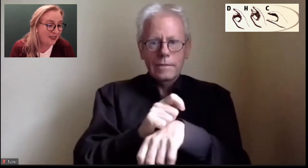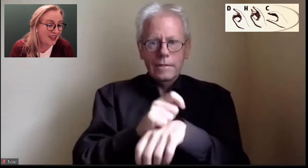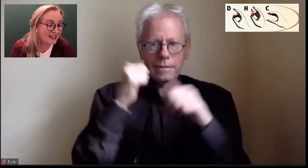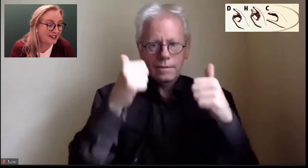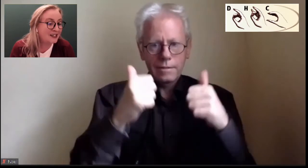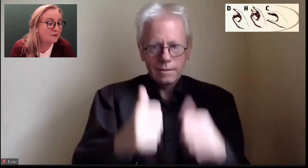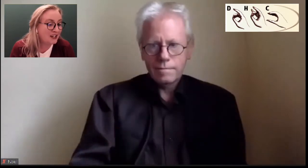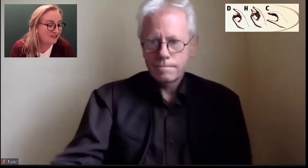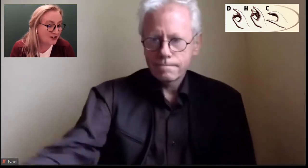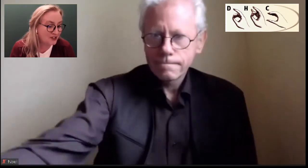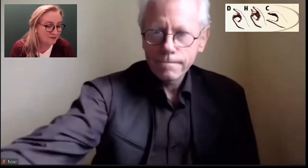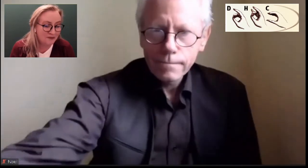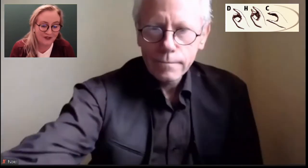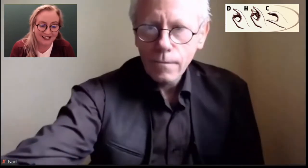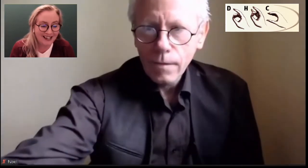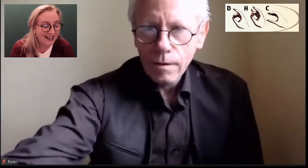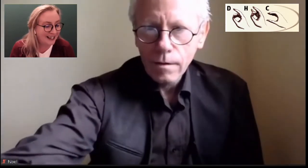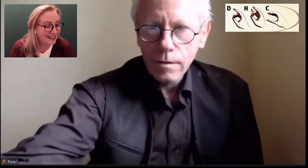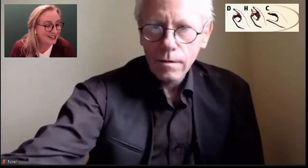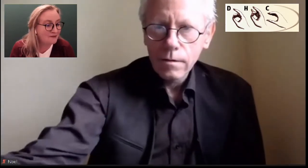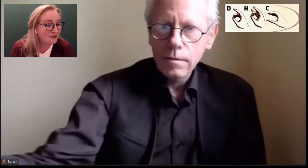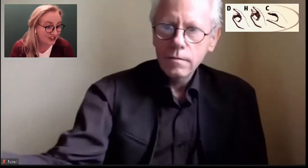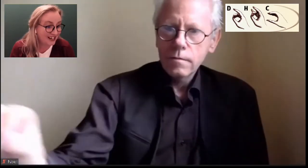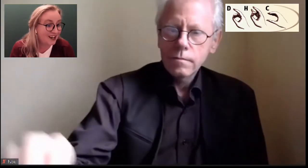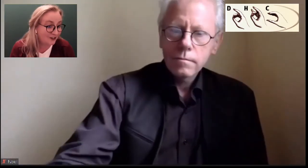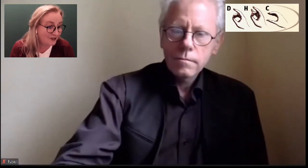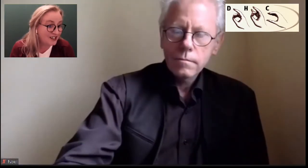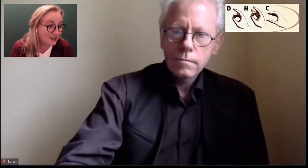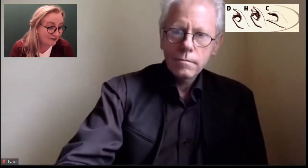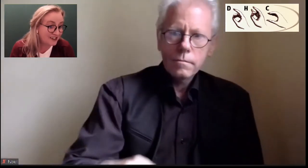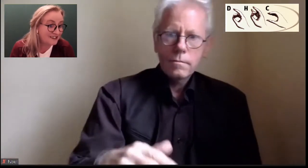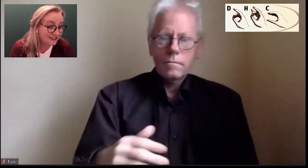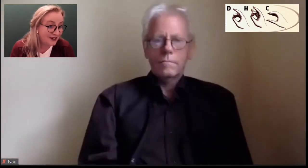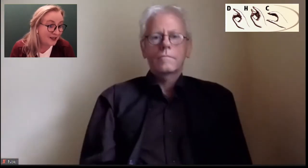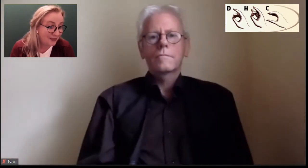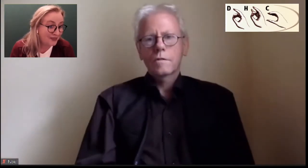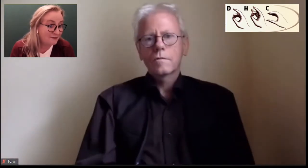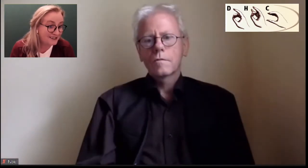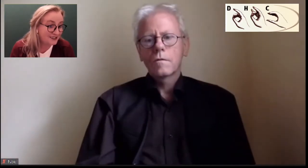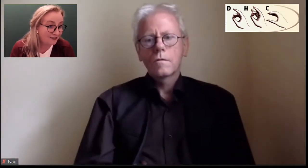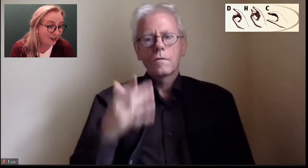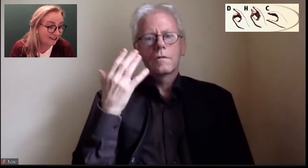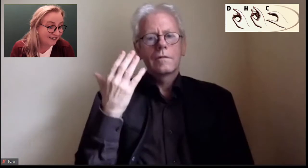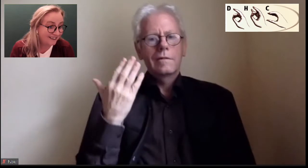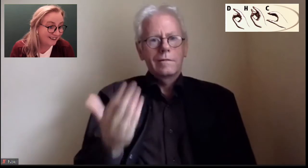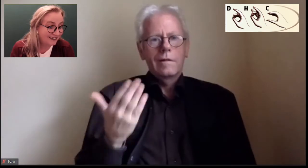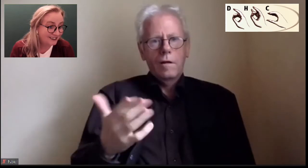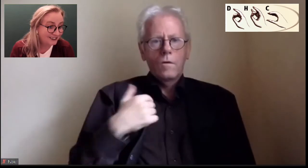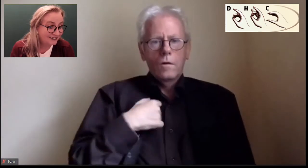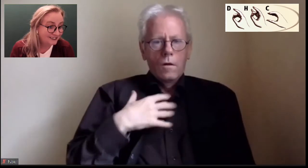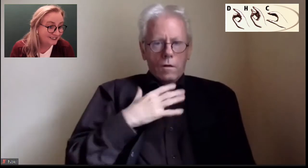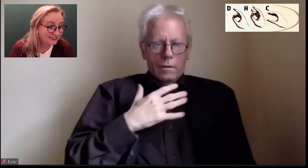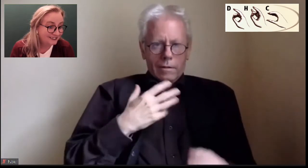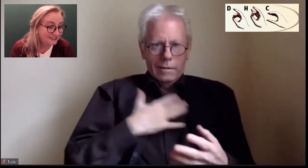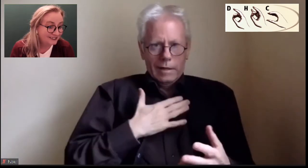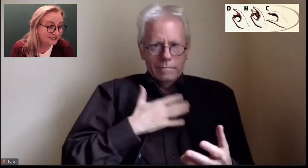hope that it will run smoothly. And I'm wishing our own conference the best of luck.